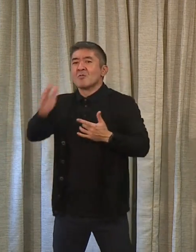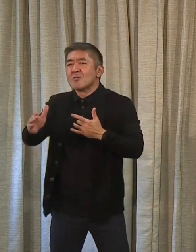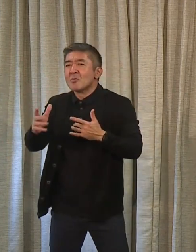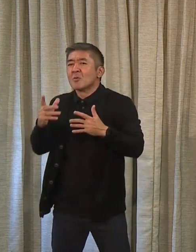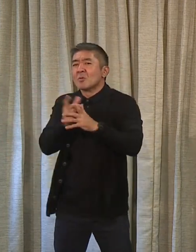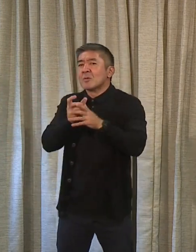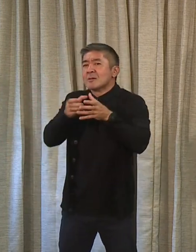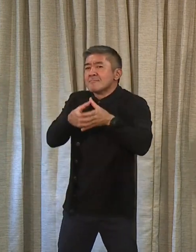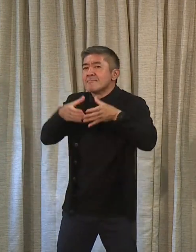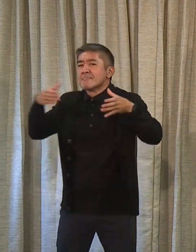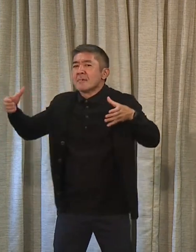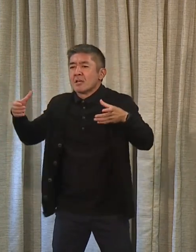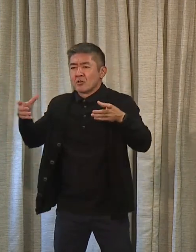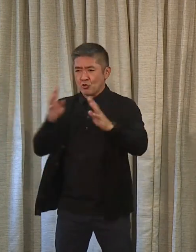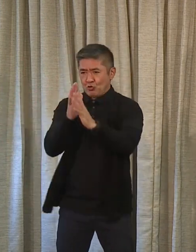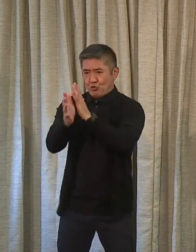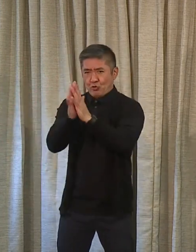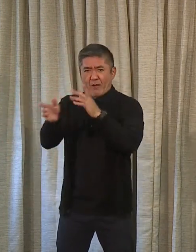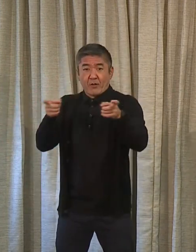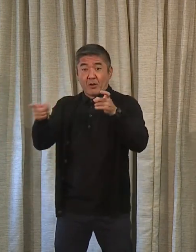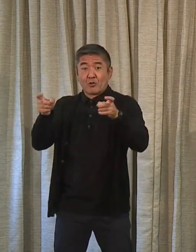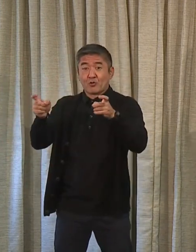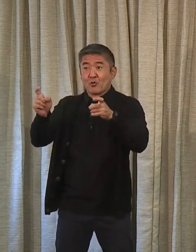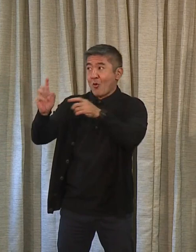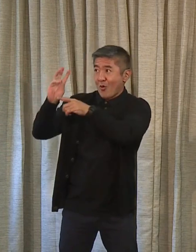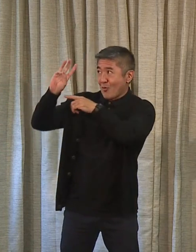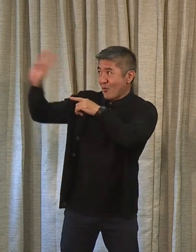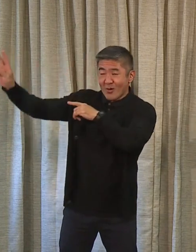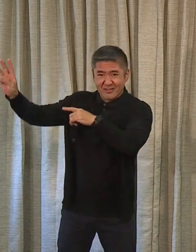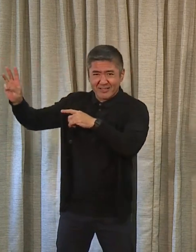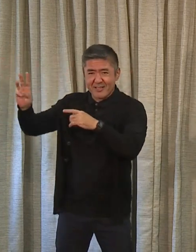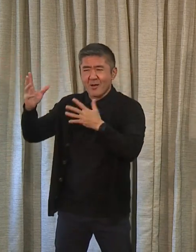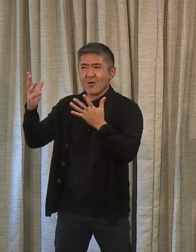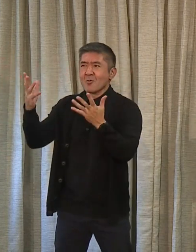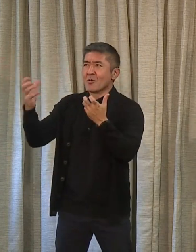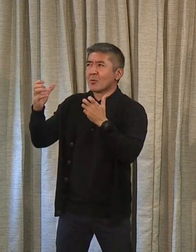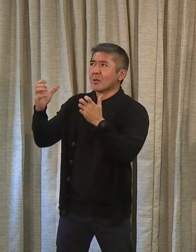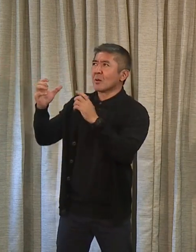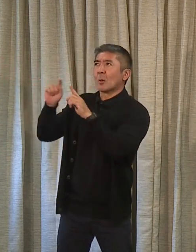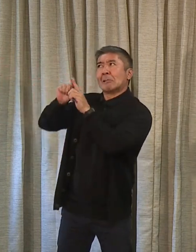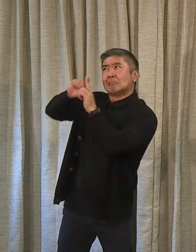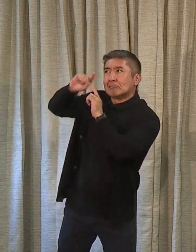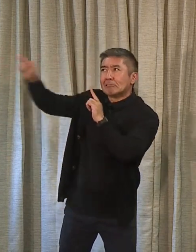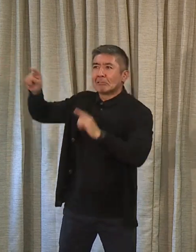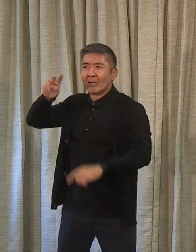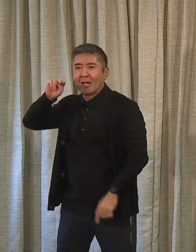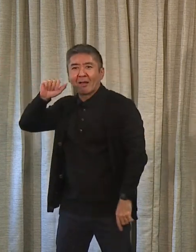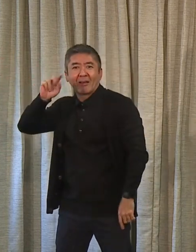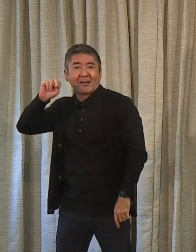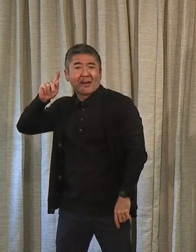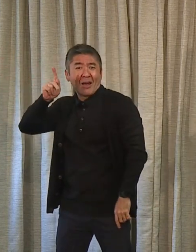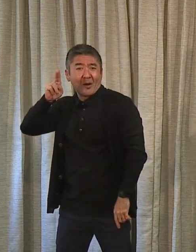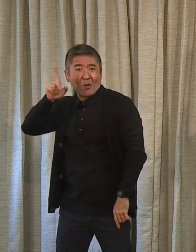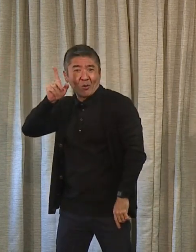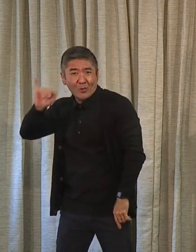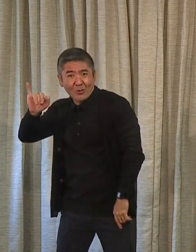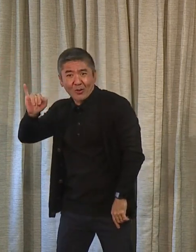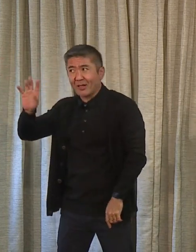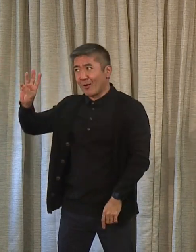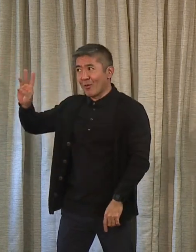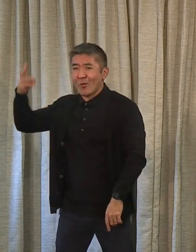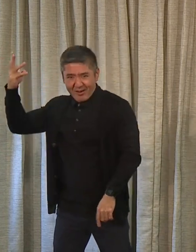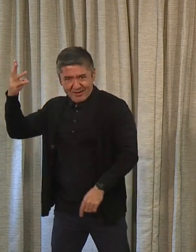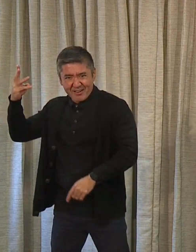control system down on the west side. We want to get down as far as Nanakuli and Waianae. Right now,